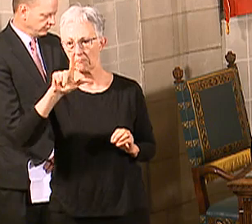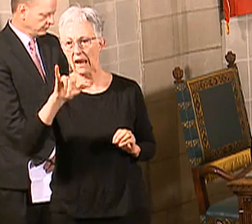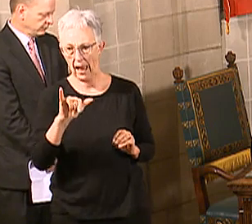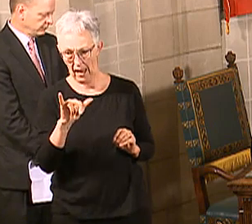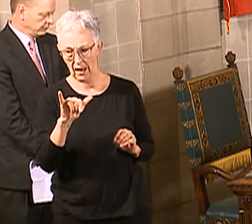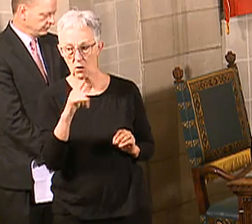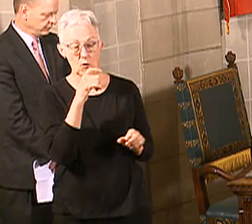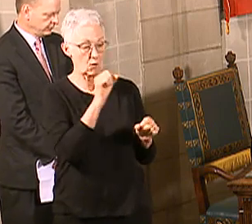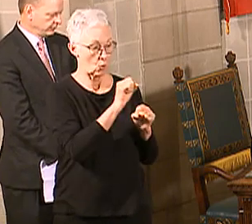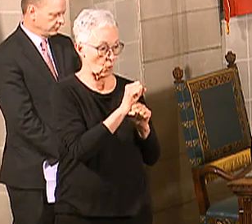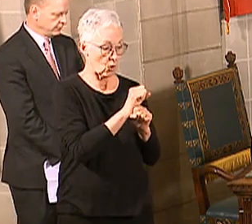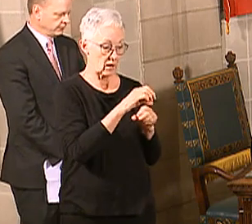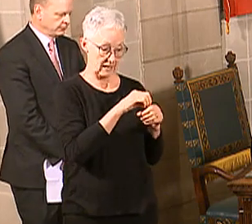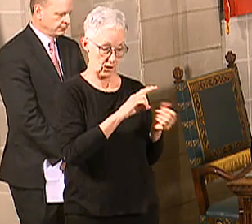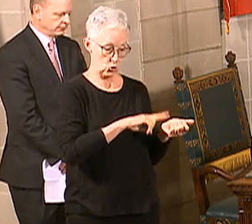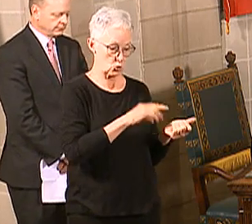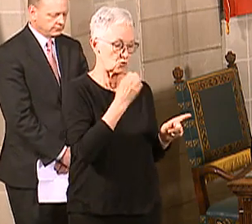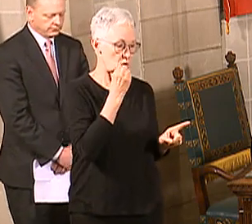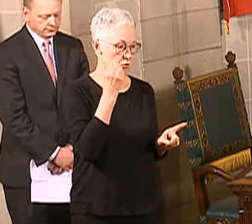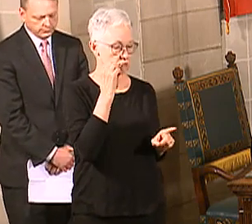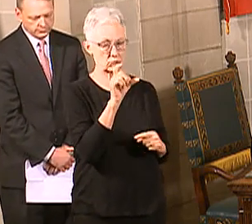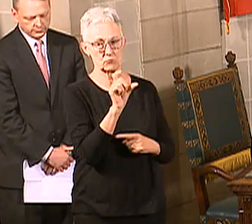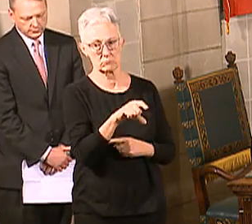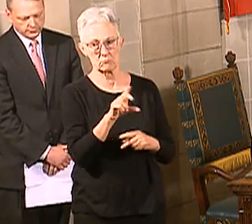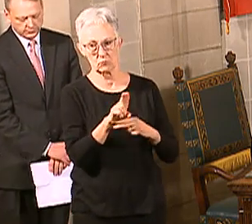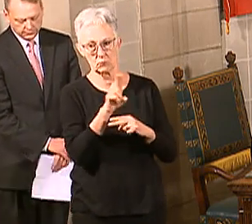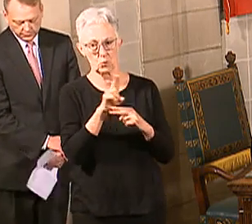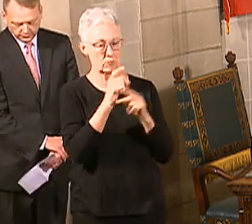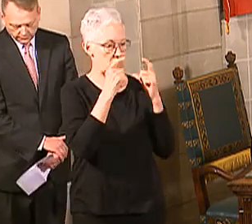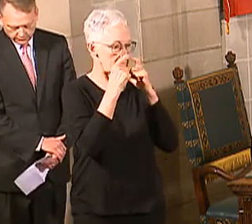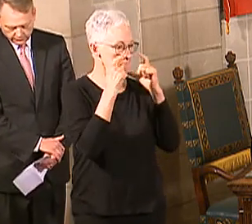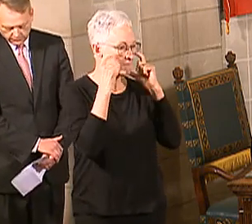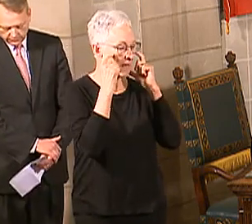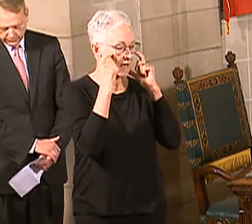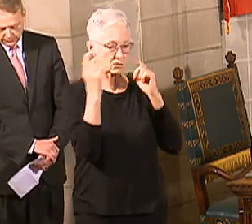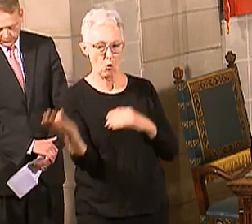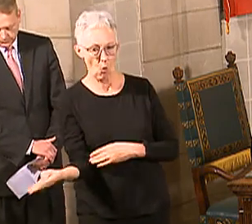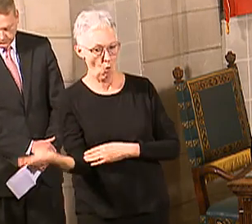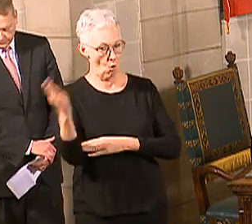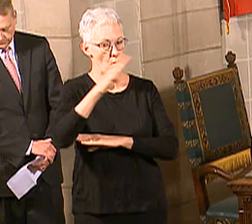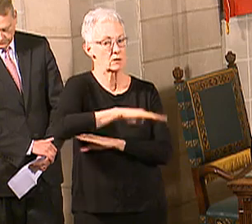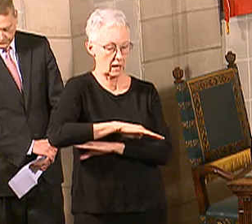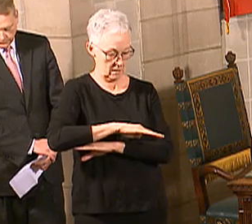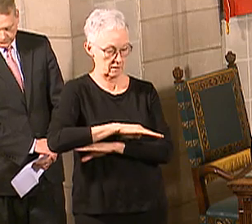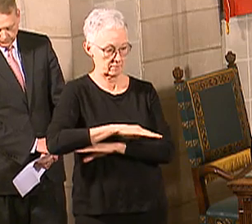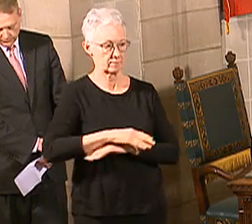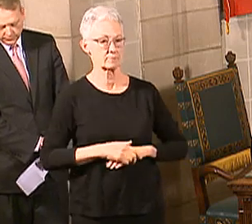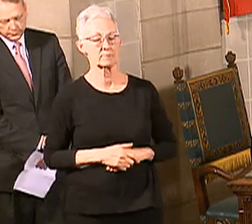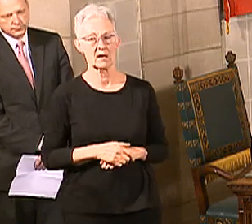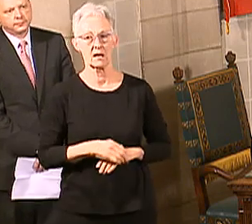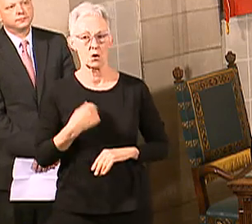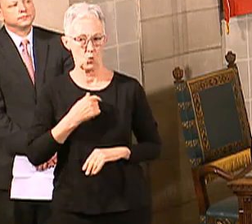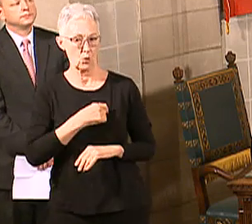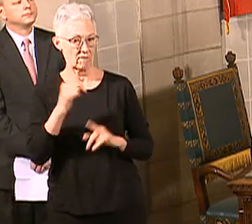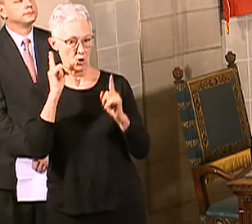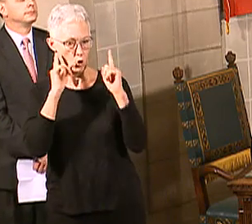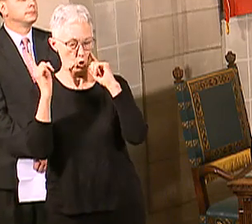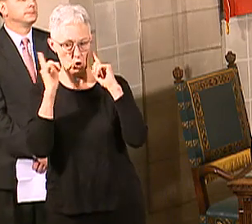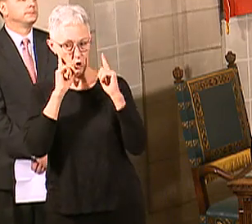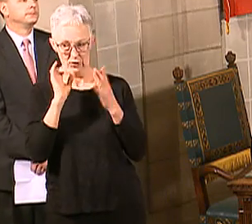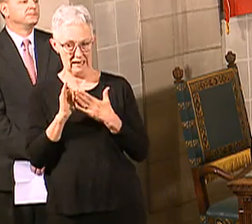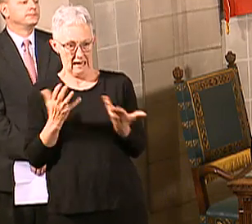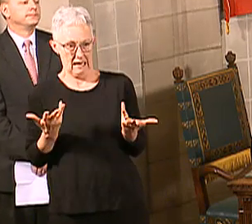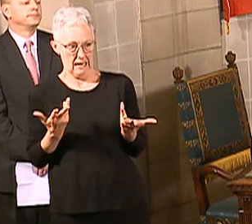surgical mask at all times, one of the things that we've heard when the governor's joined with the providers across the state each Friday is that that's been in shortage.